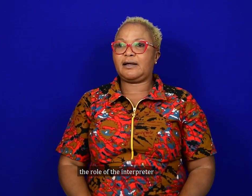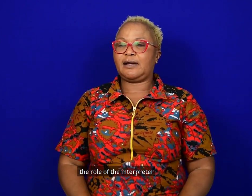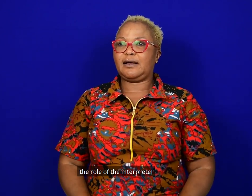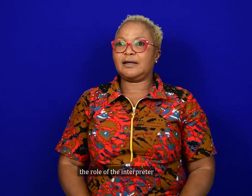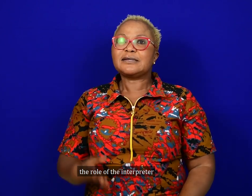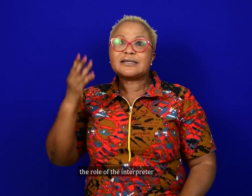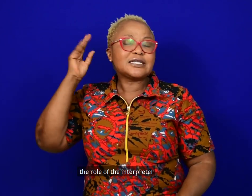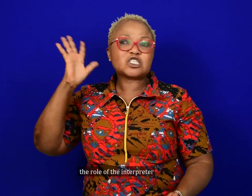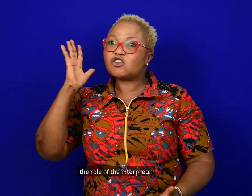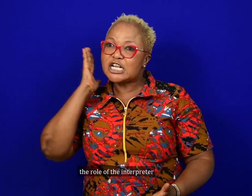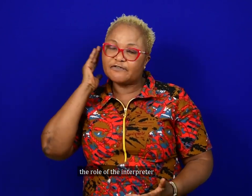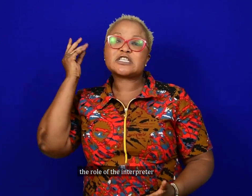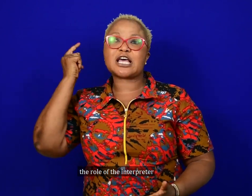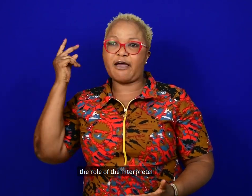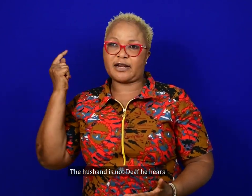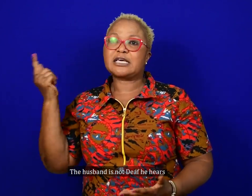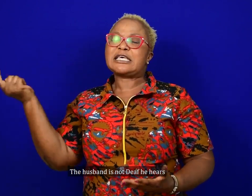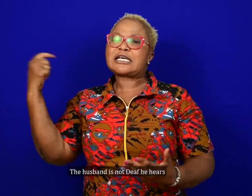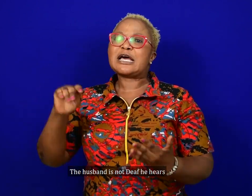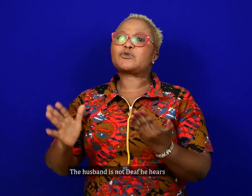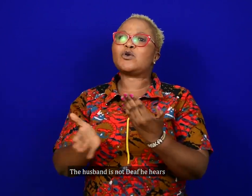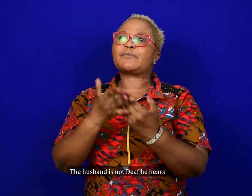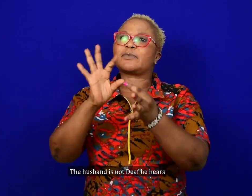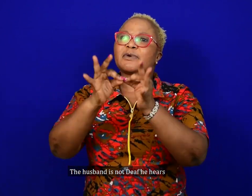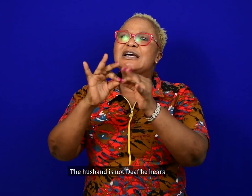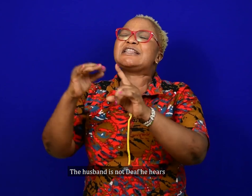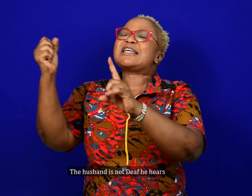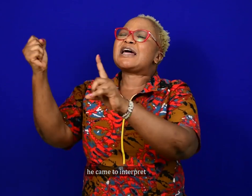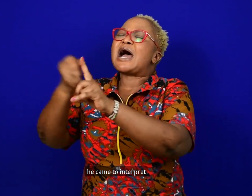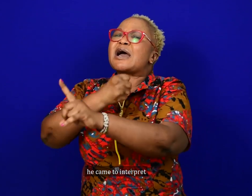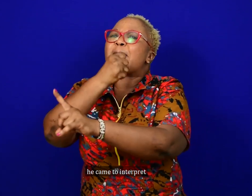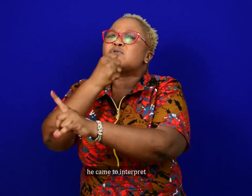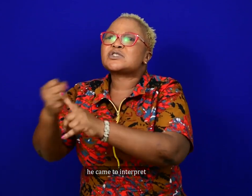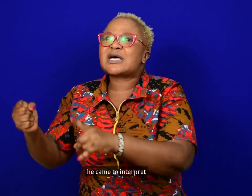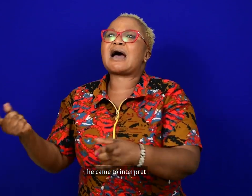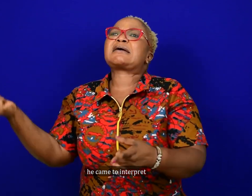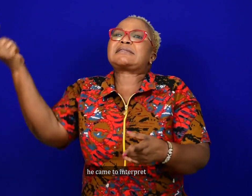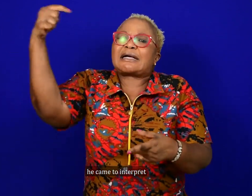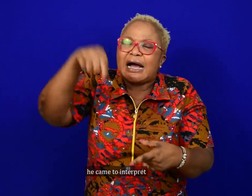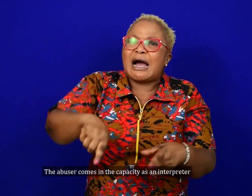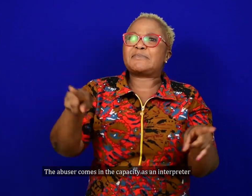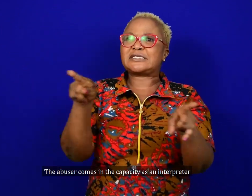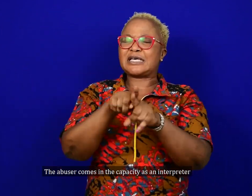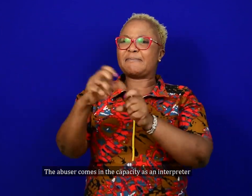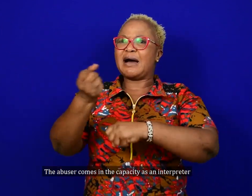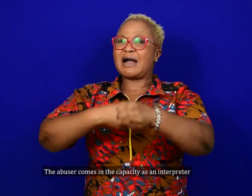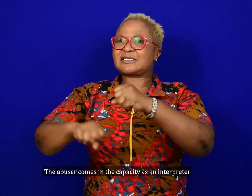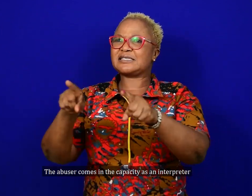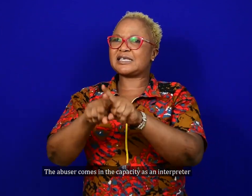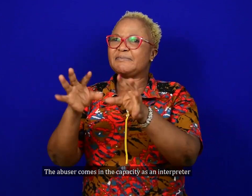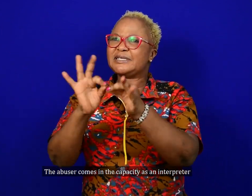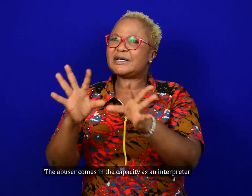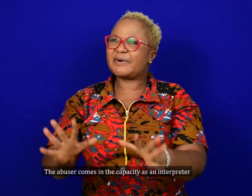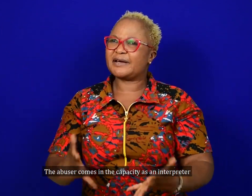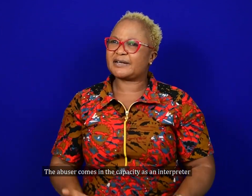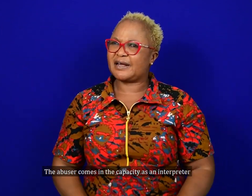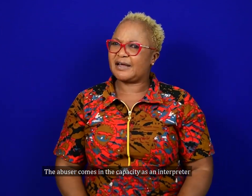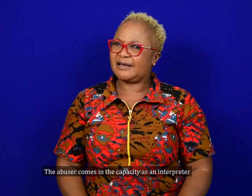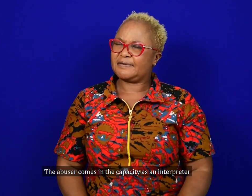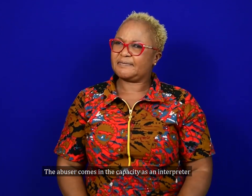role of the interpreter. The husband is not deaf. He hears. He came to interpret. The abuser comes in as an interpreter.